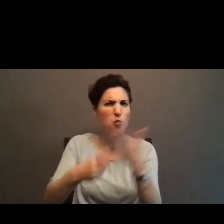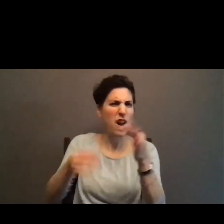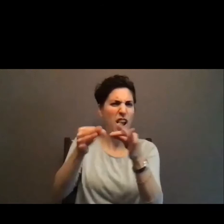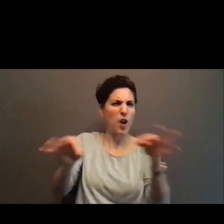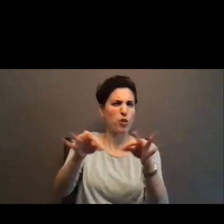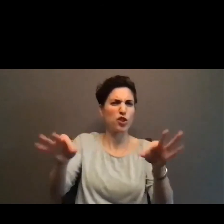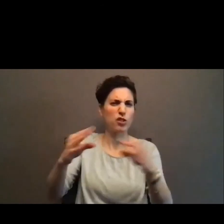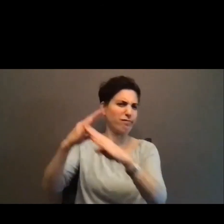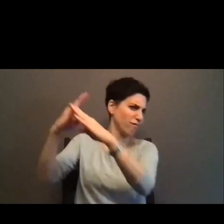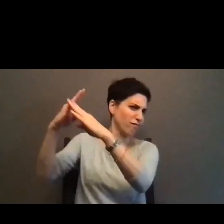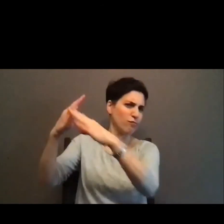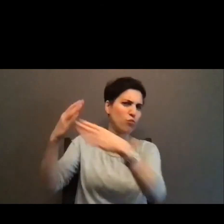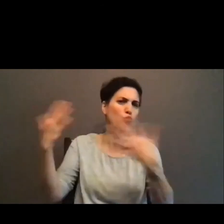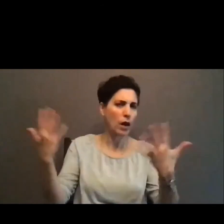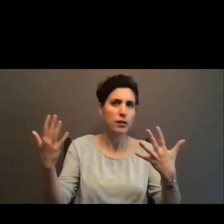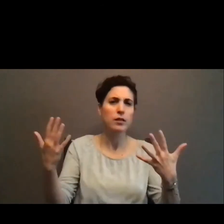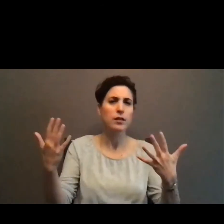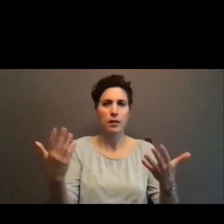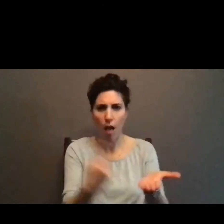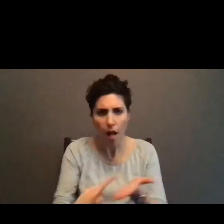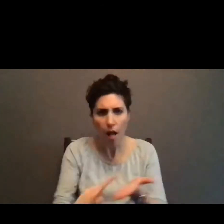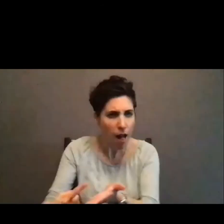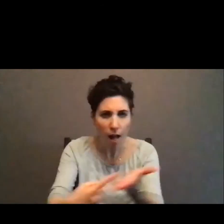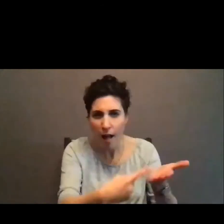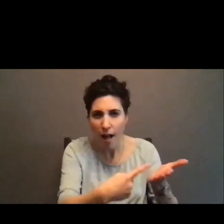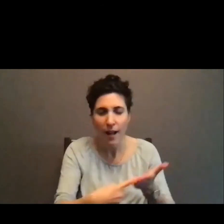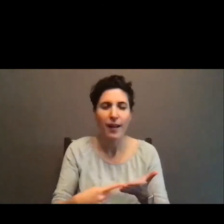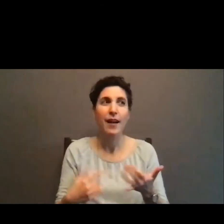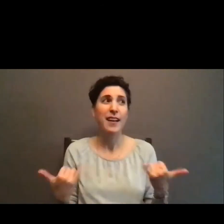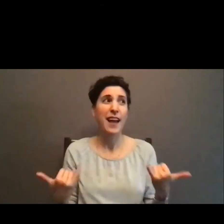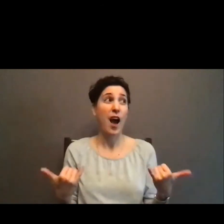that's going to look a lot differently, obviously, now.